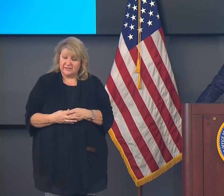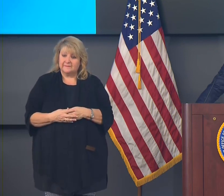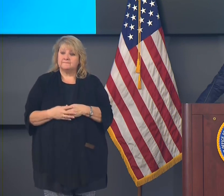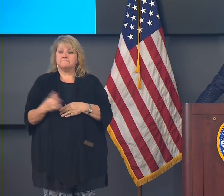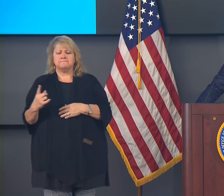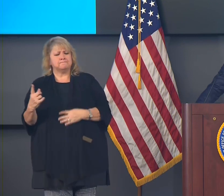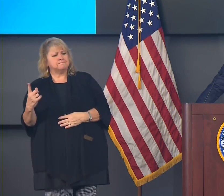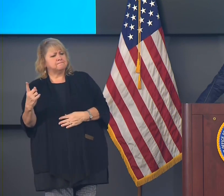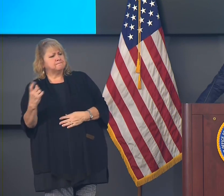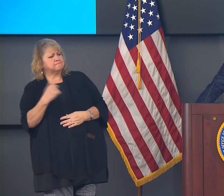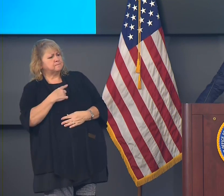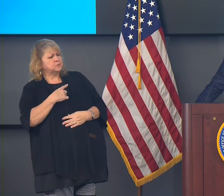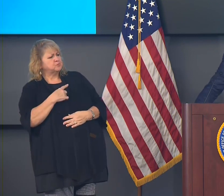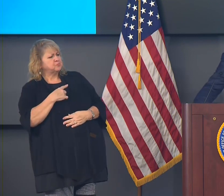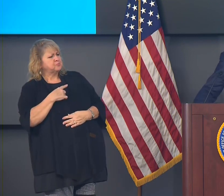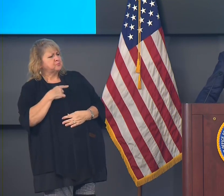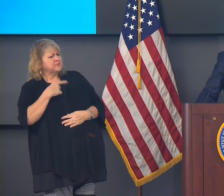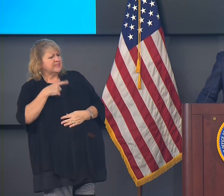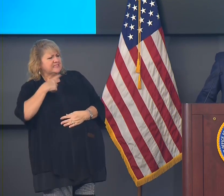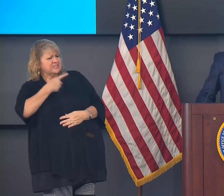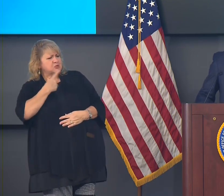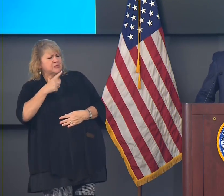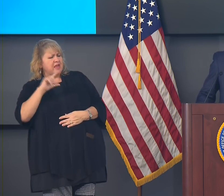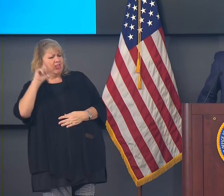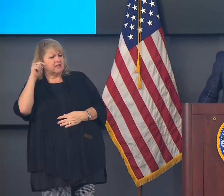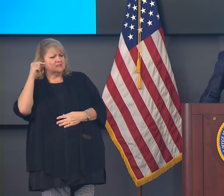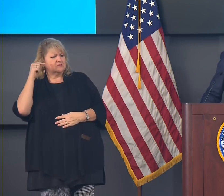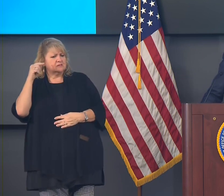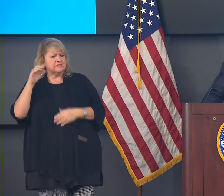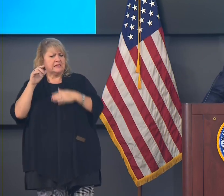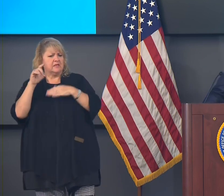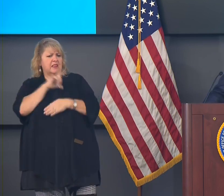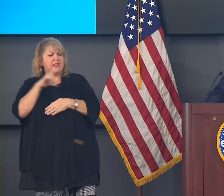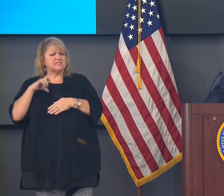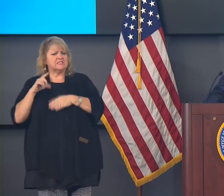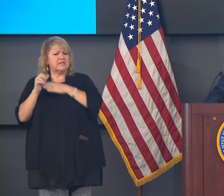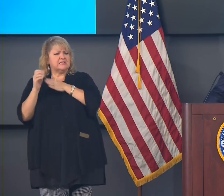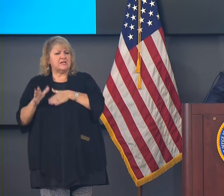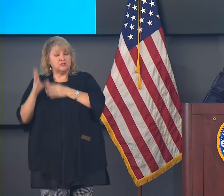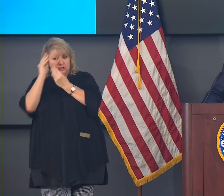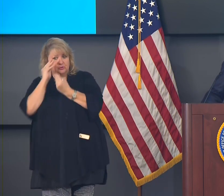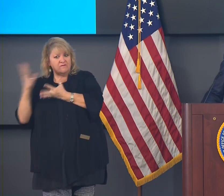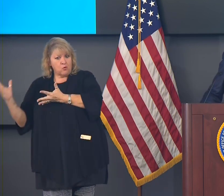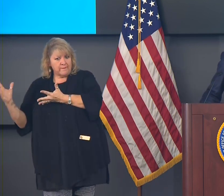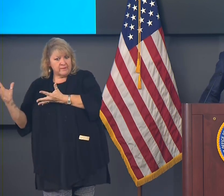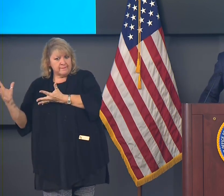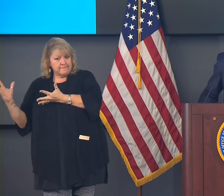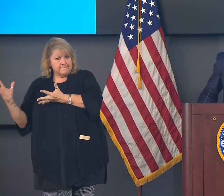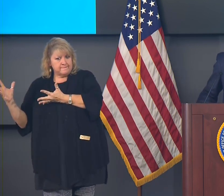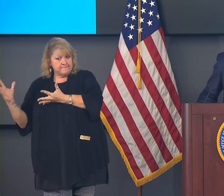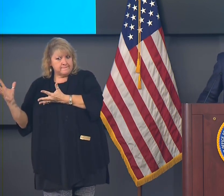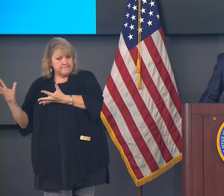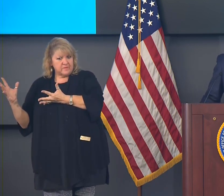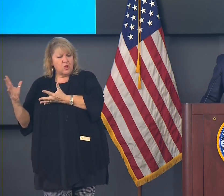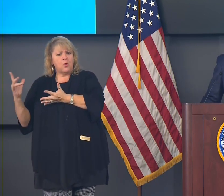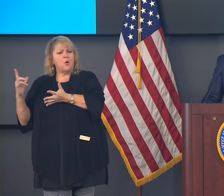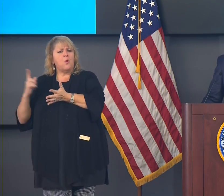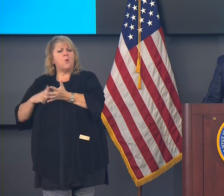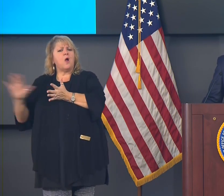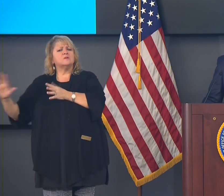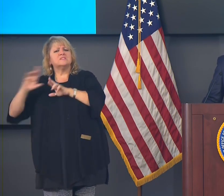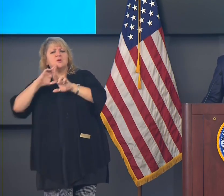legislative leaders about the new restrictions before you came out here today, and if so, what was their feedback? Yeah,